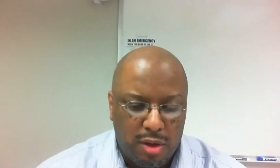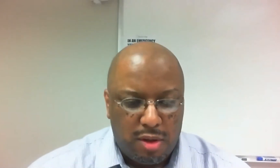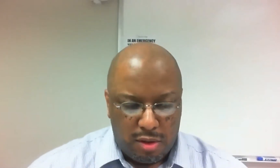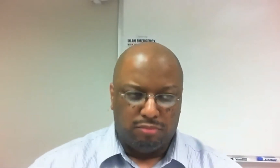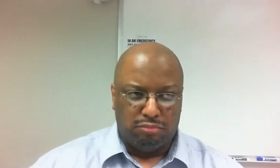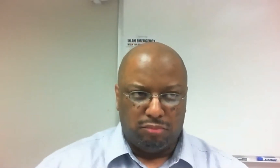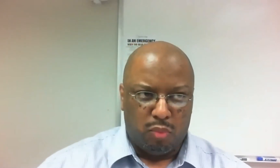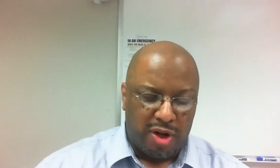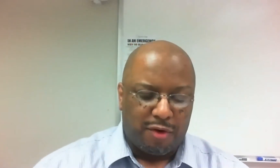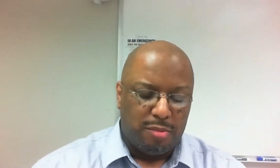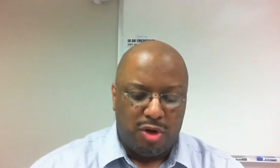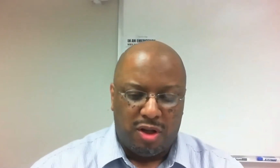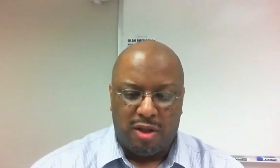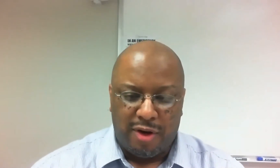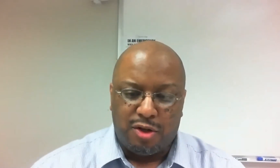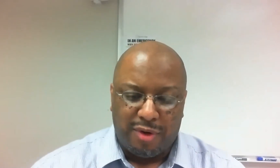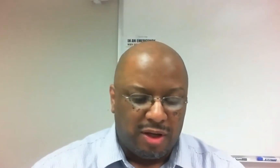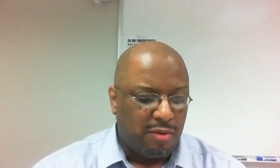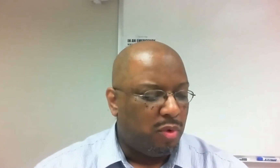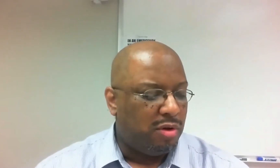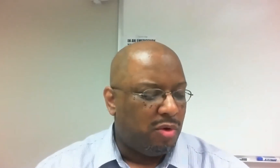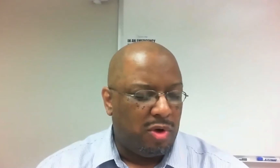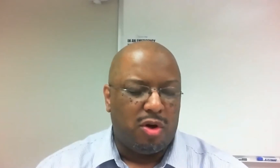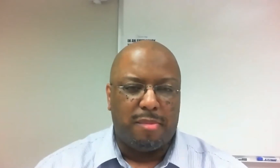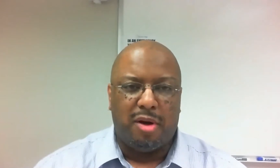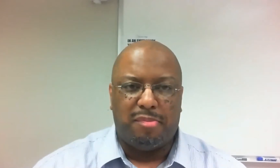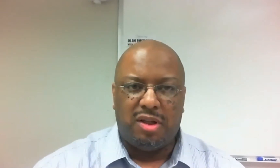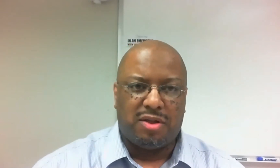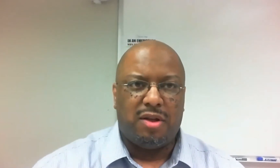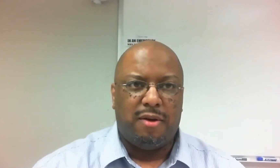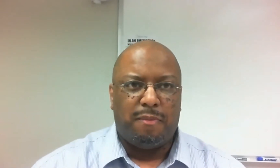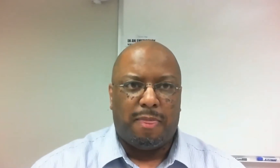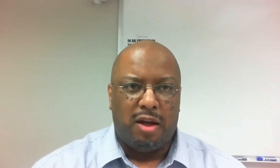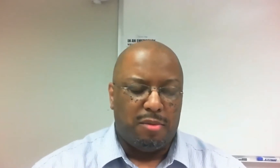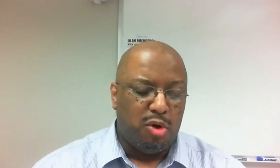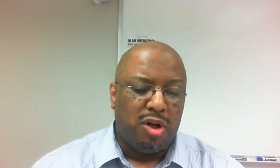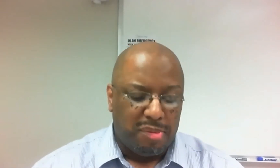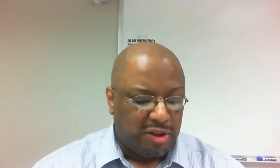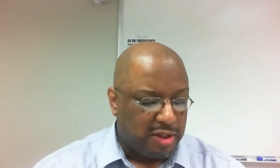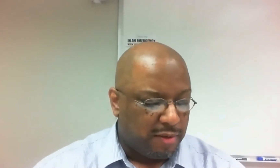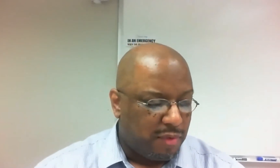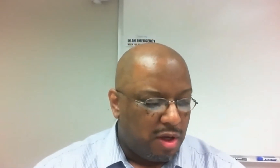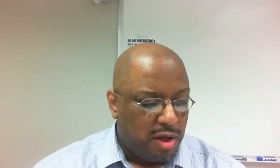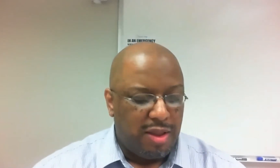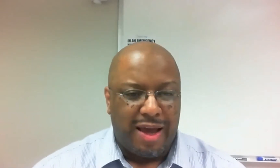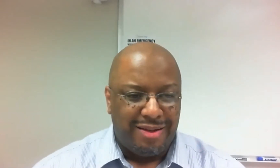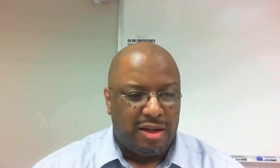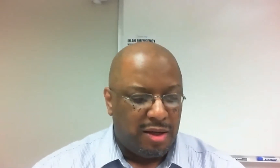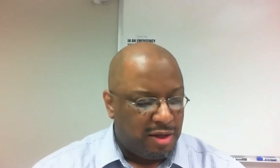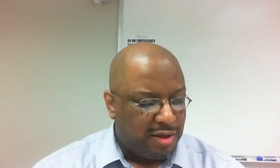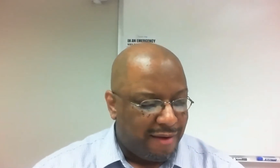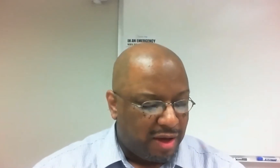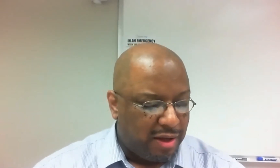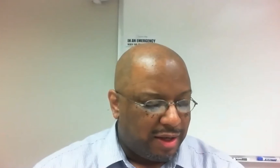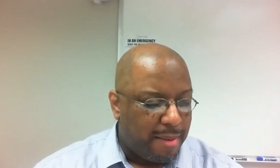whatever community they're entering in, when we talk about police and community policing, the idea